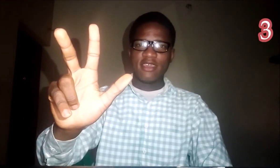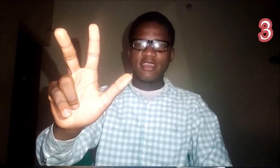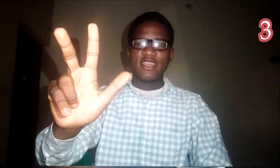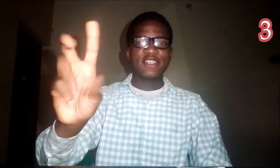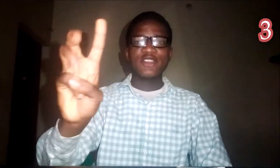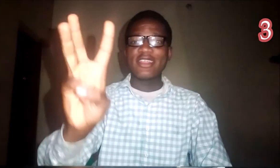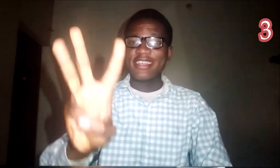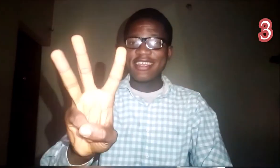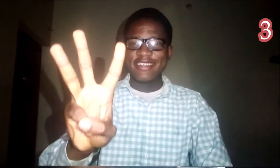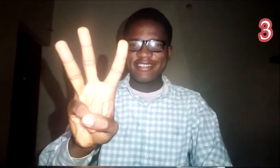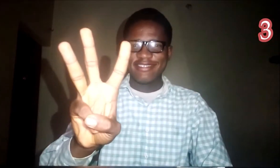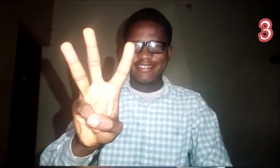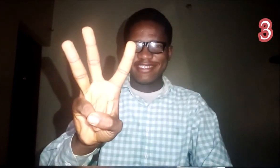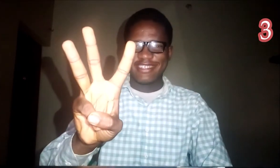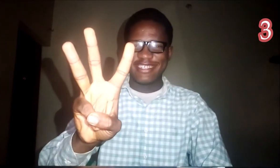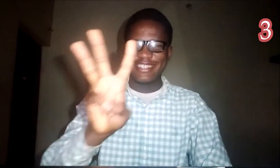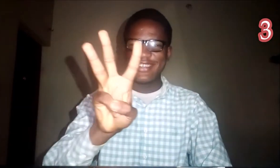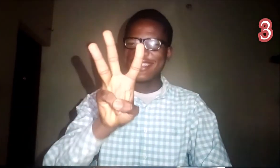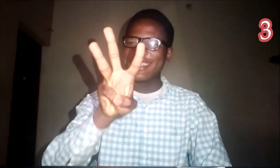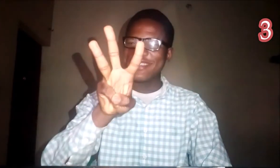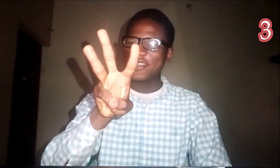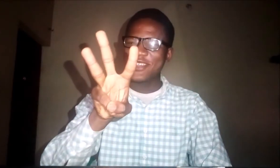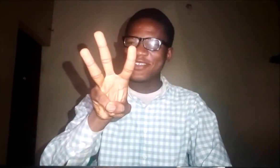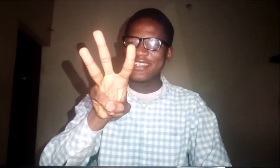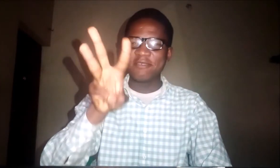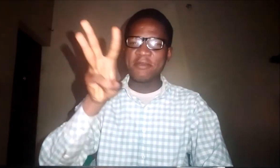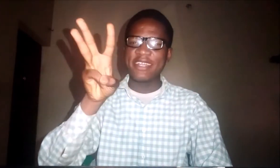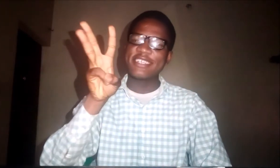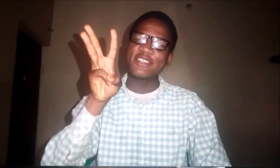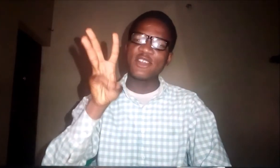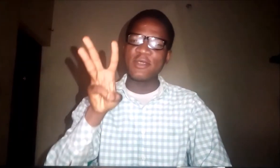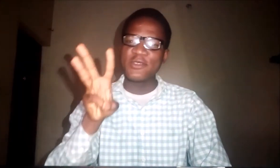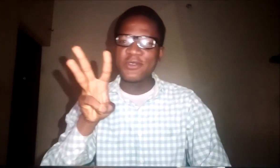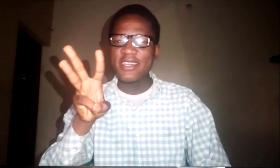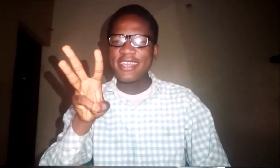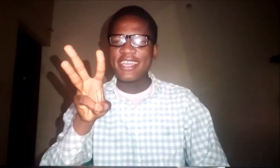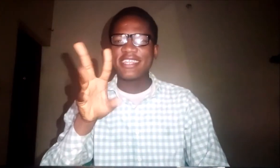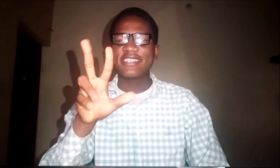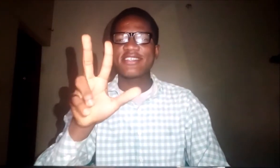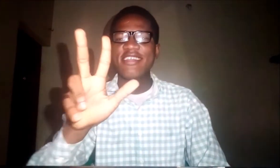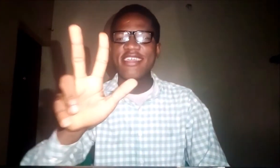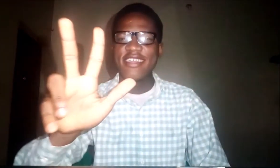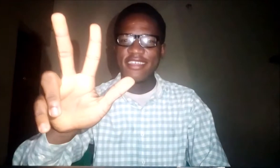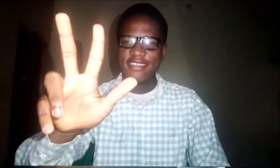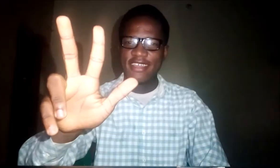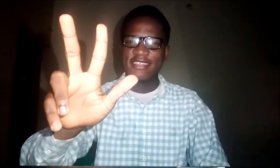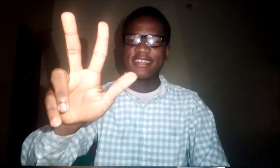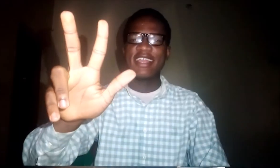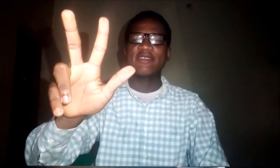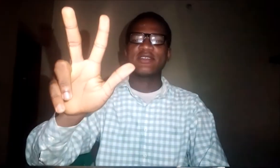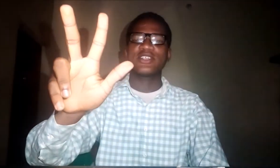It is not three. Not the way you knew it. Remember, this is W. It is three in sign language.